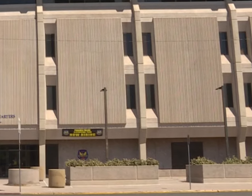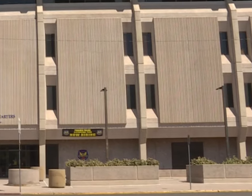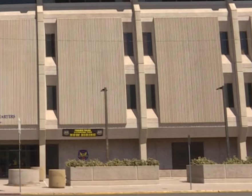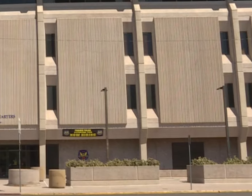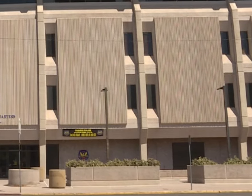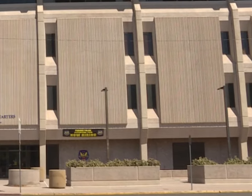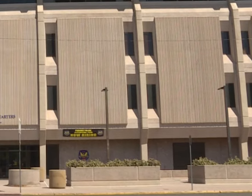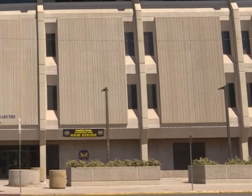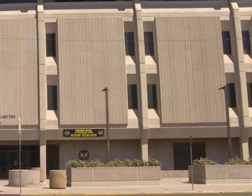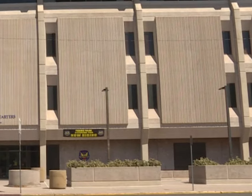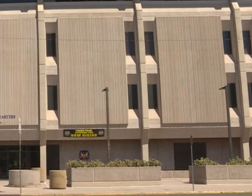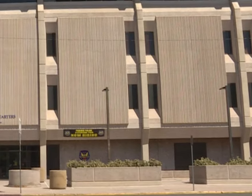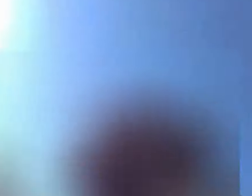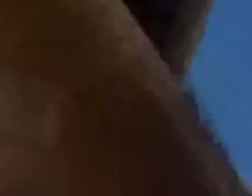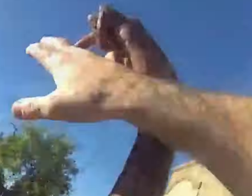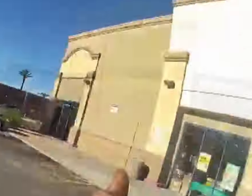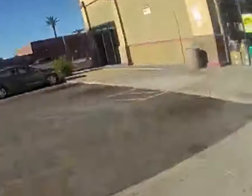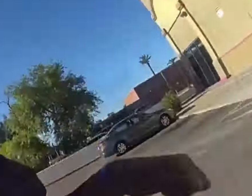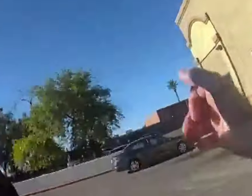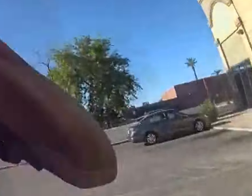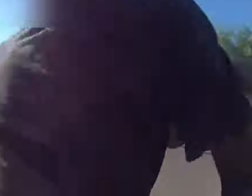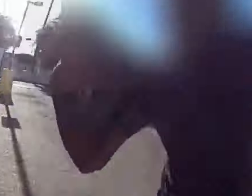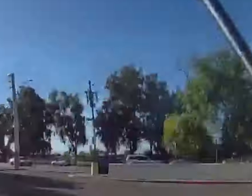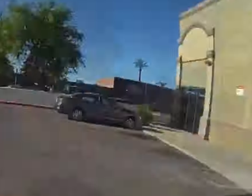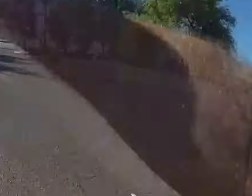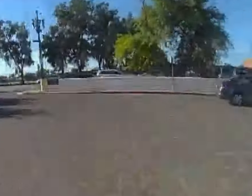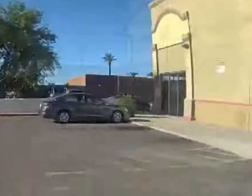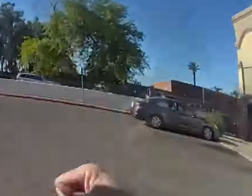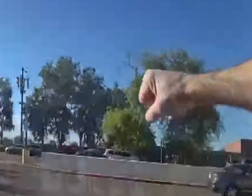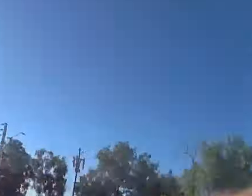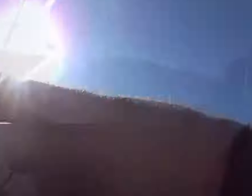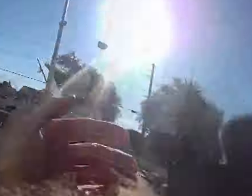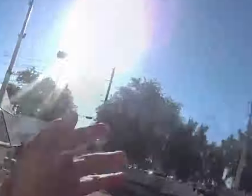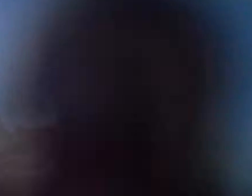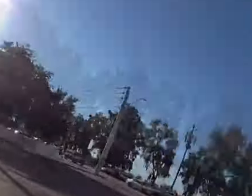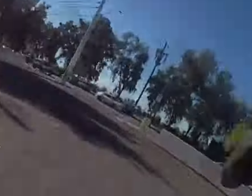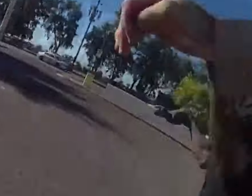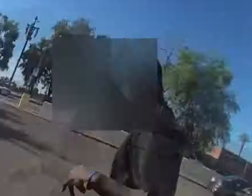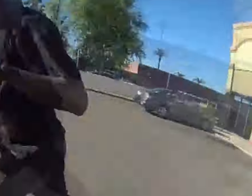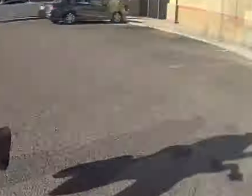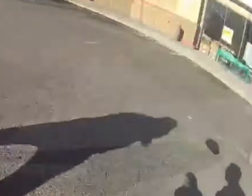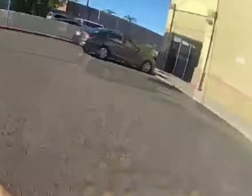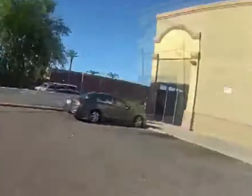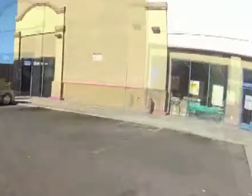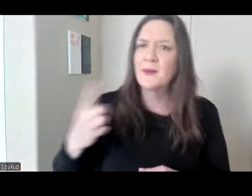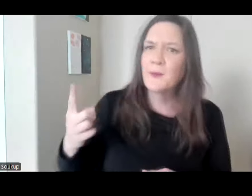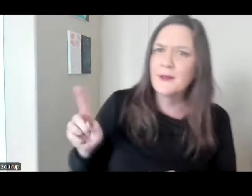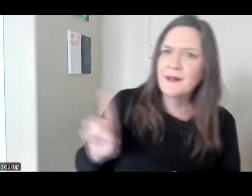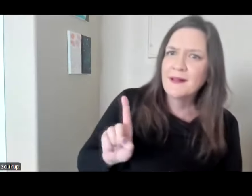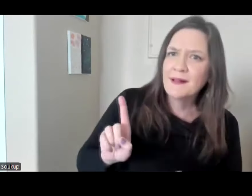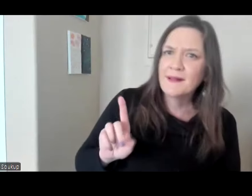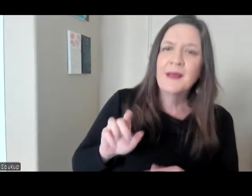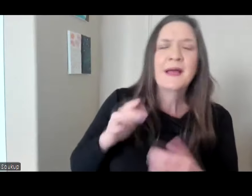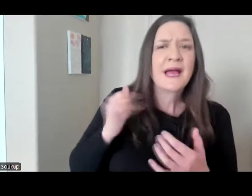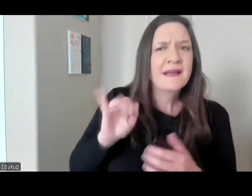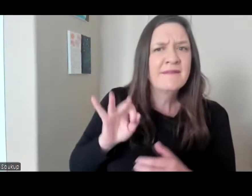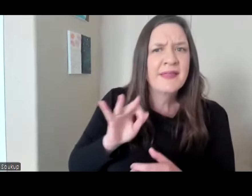to prevent this for the more than 1.3 million people who are deaf and hard of hearing in Arizona.